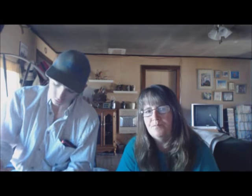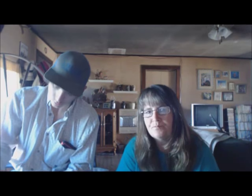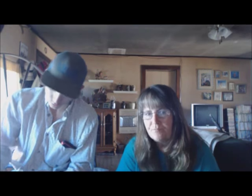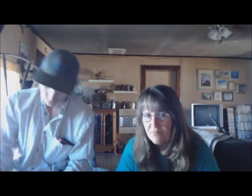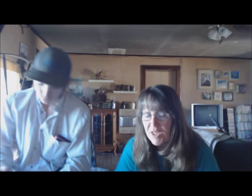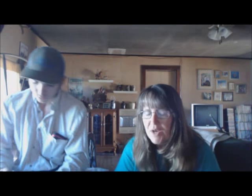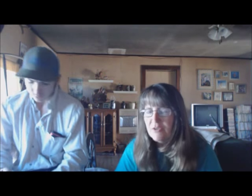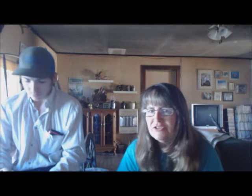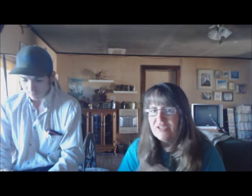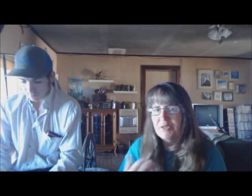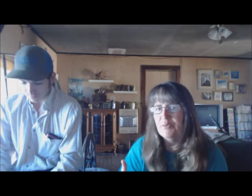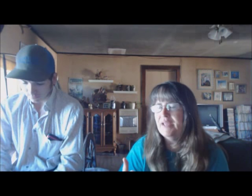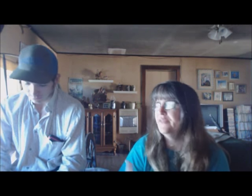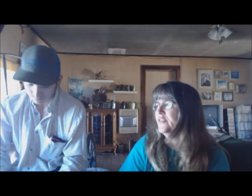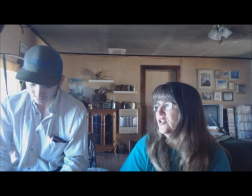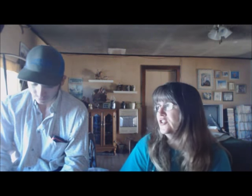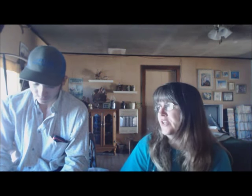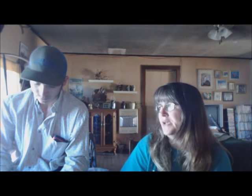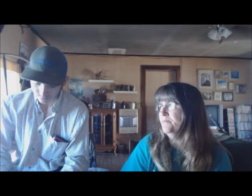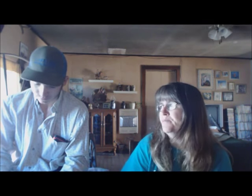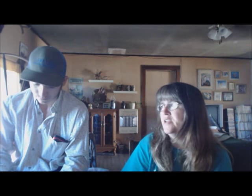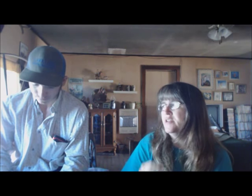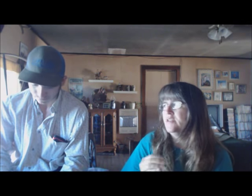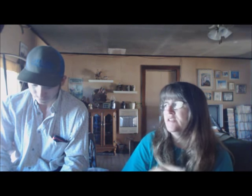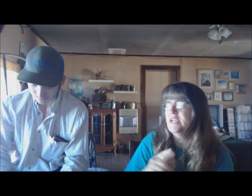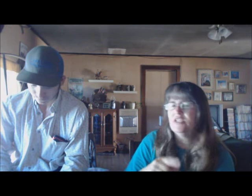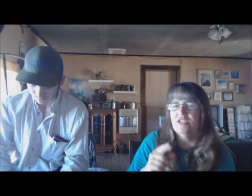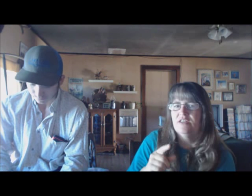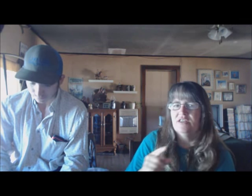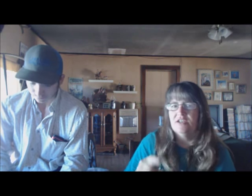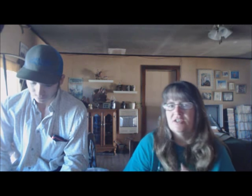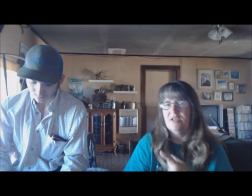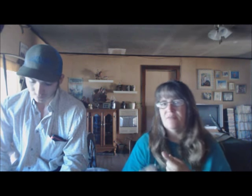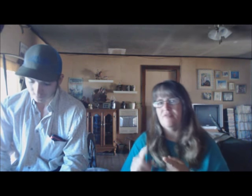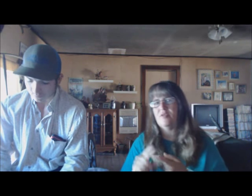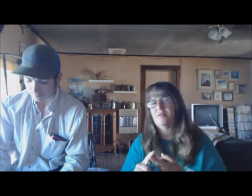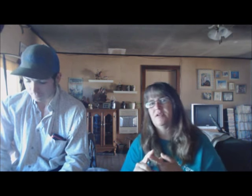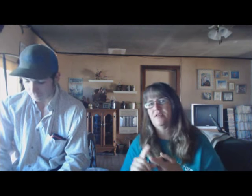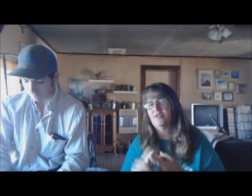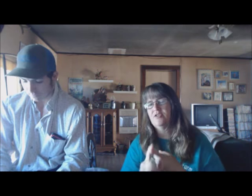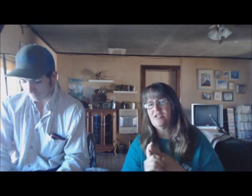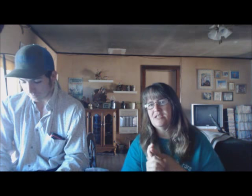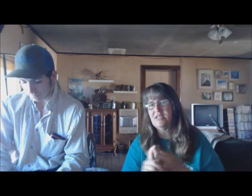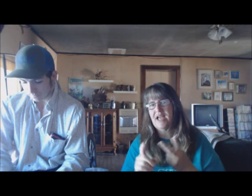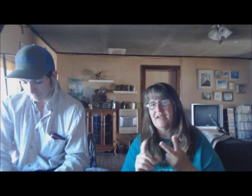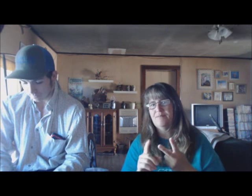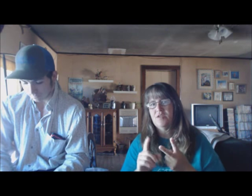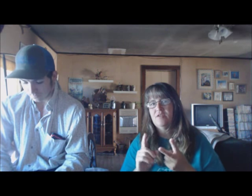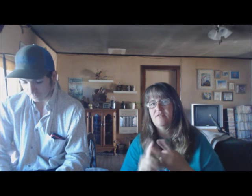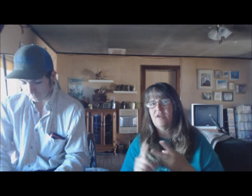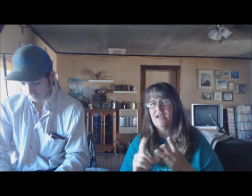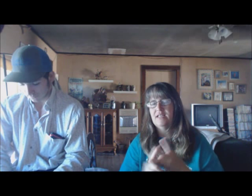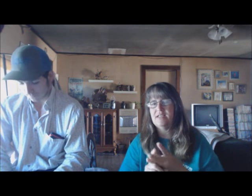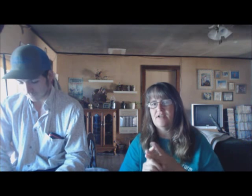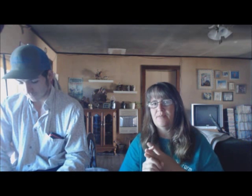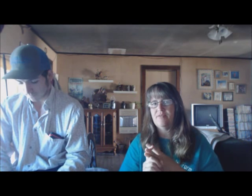Then... Now, when you say you went Thursday, it was actually Thursday performance, or Thursday Slack, Friday and Saturday